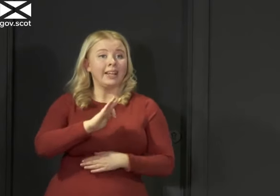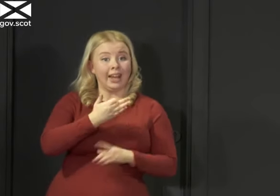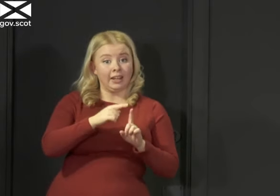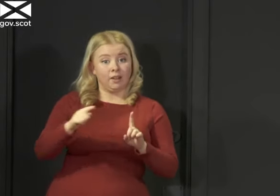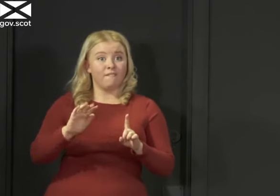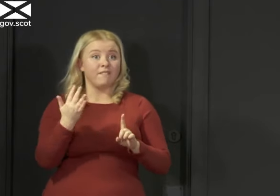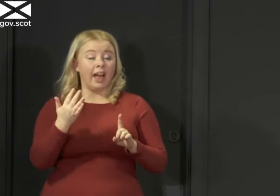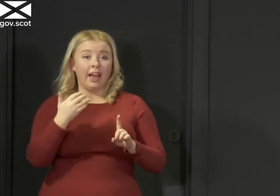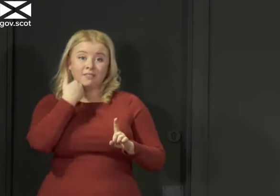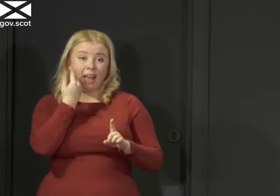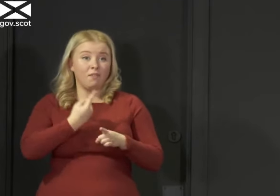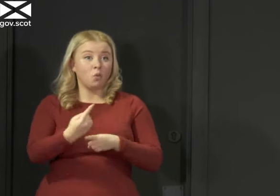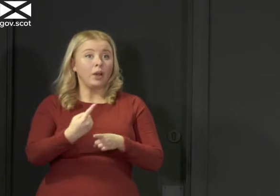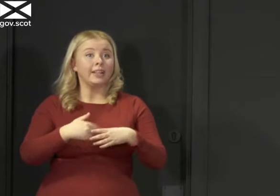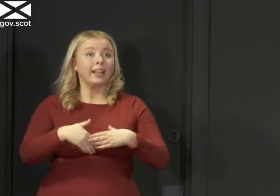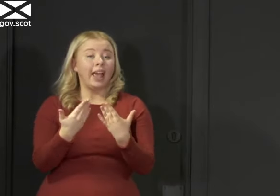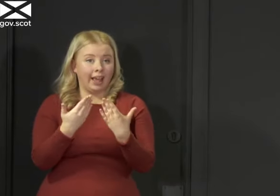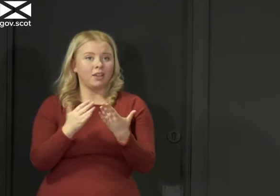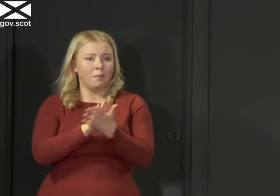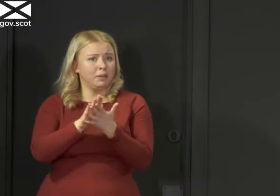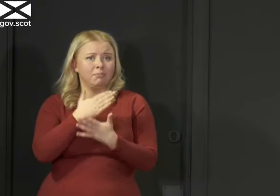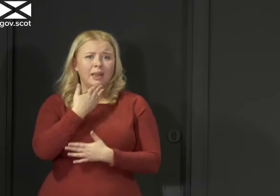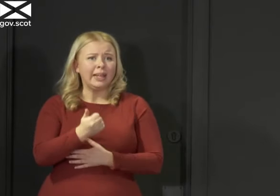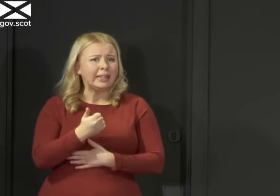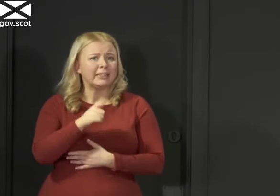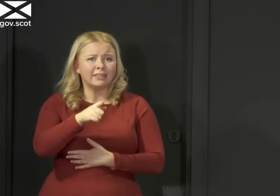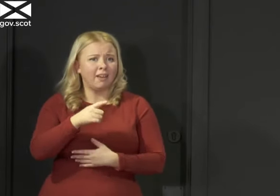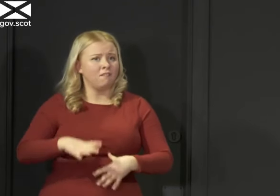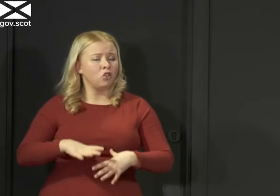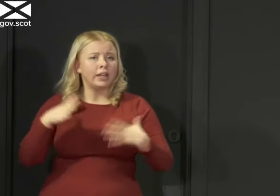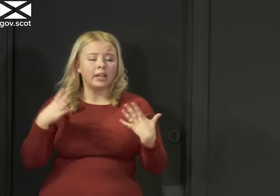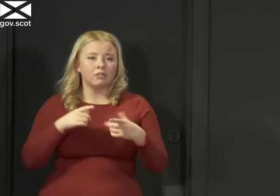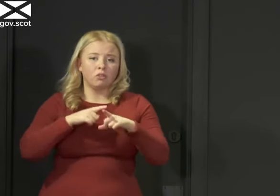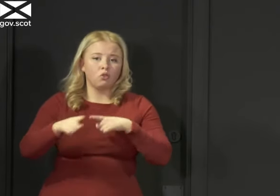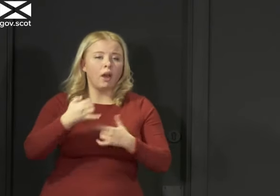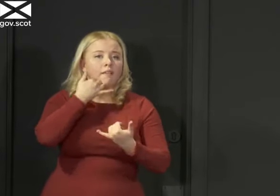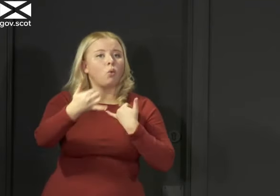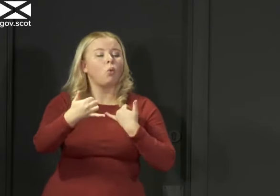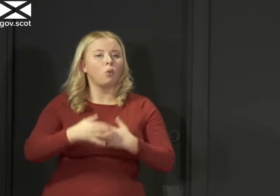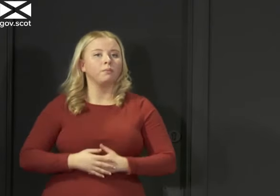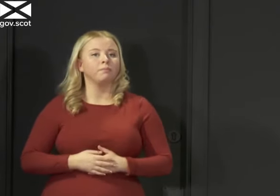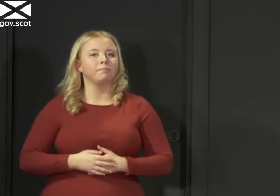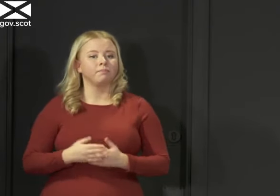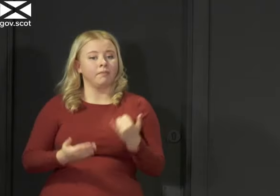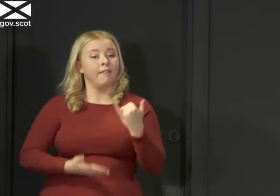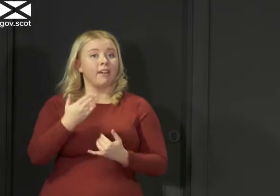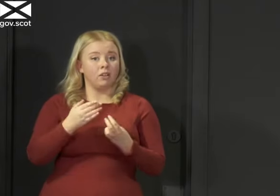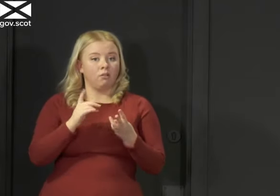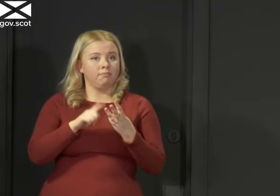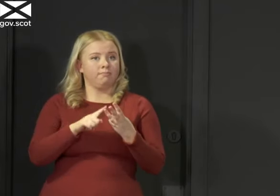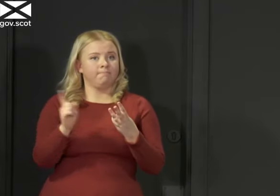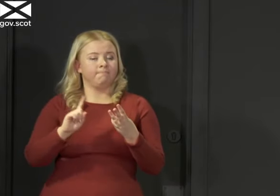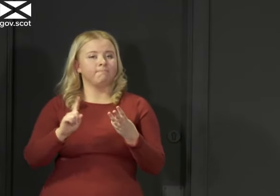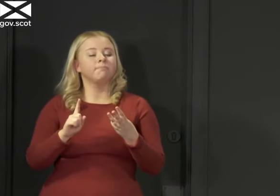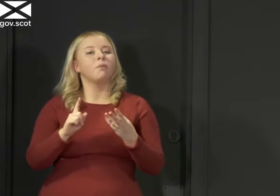5pm every weekday. So please do feel free to make use of it. The final issue I want to briefly cover is the work